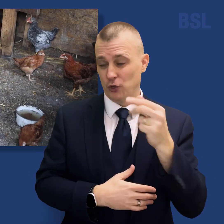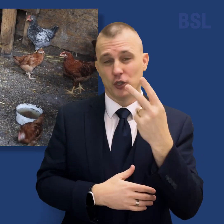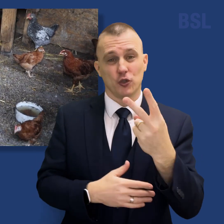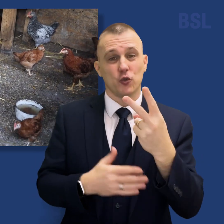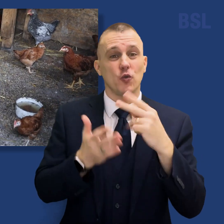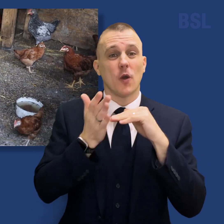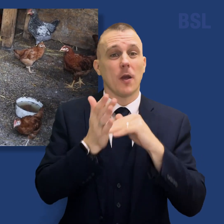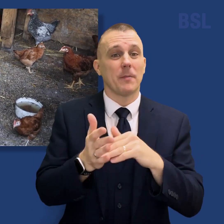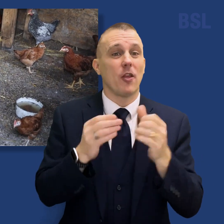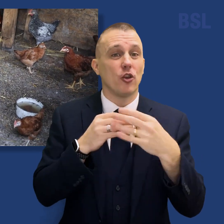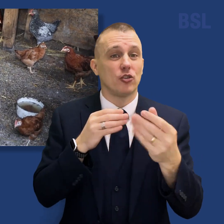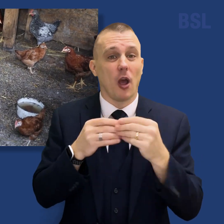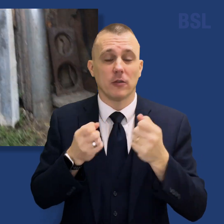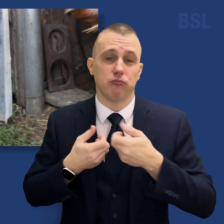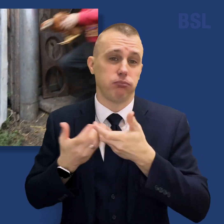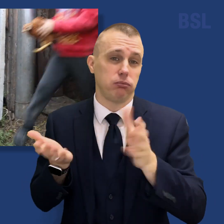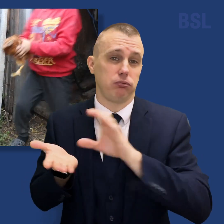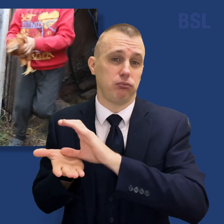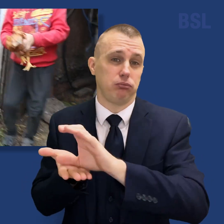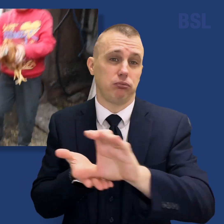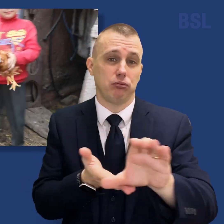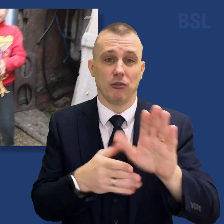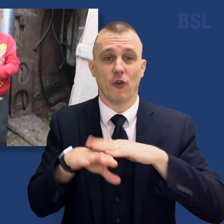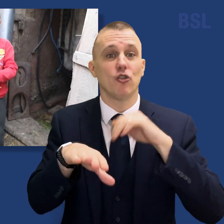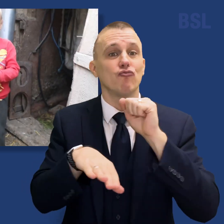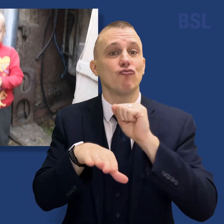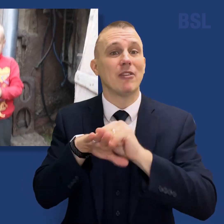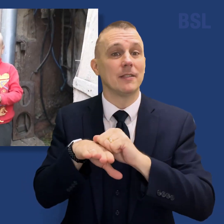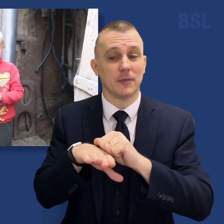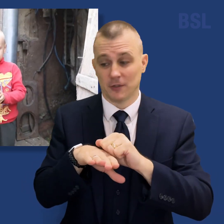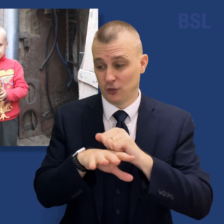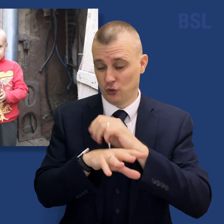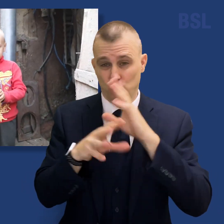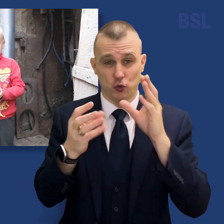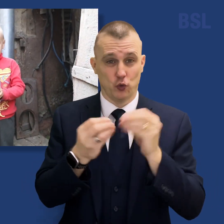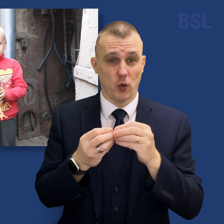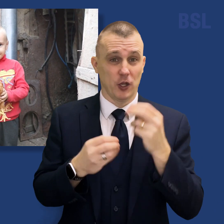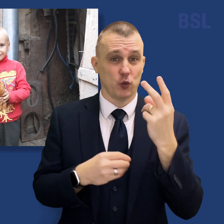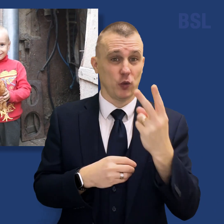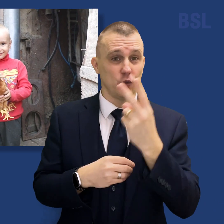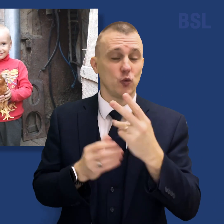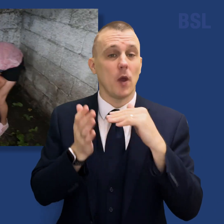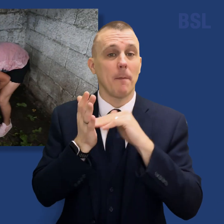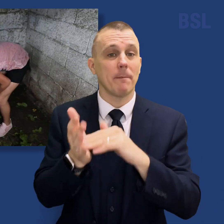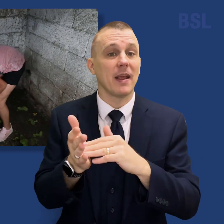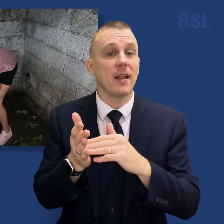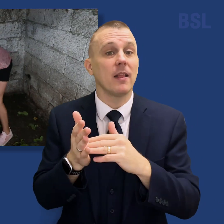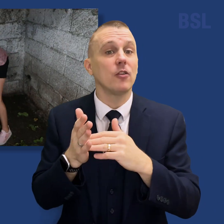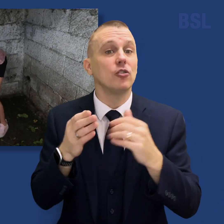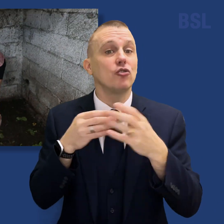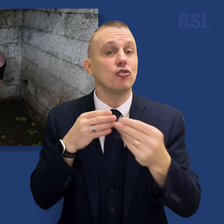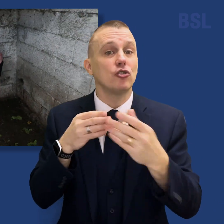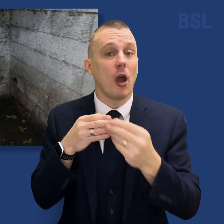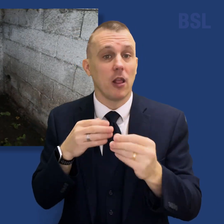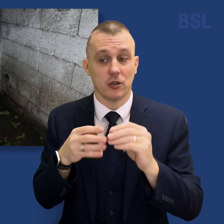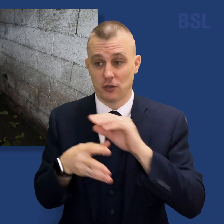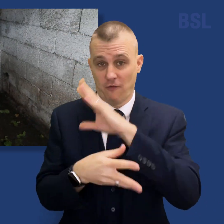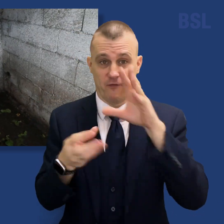million was donated during the 2022 Christmas season, totaling $22 million donated since